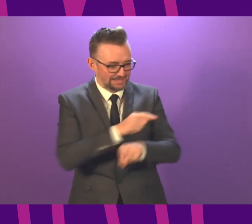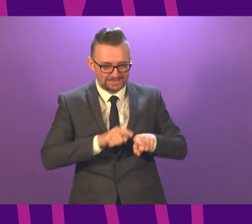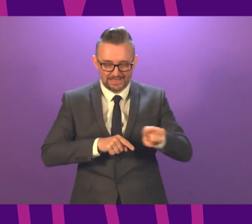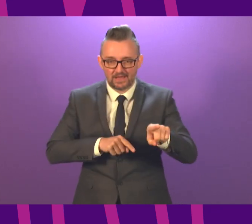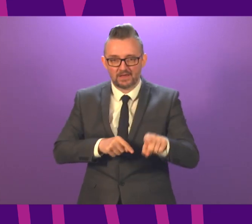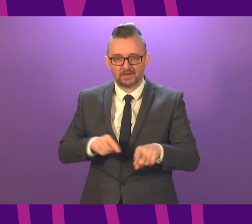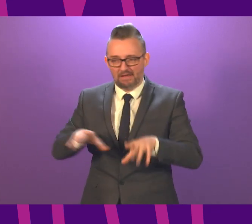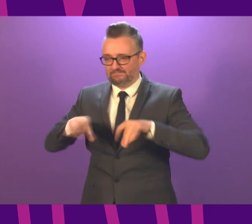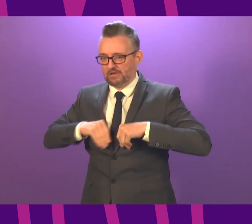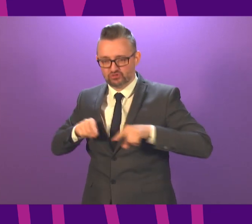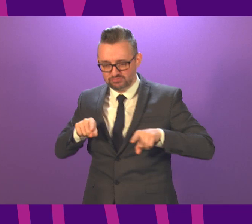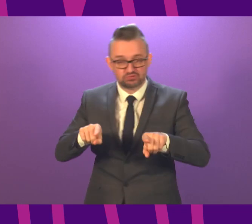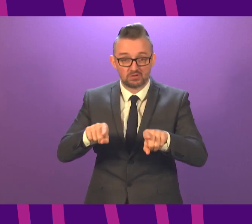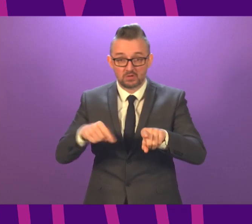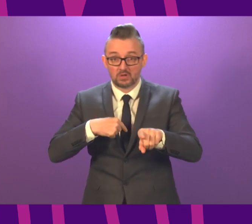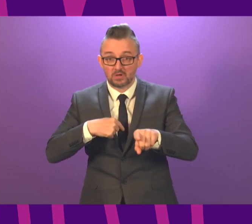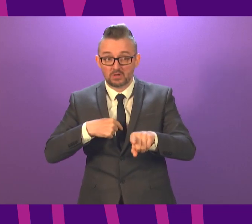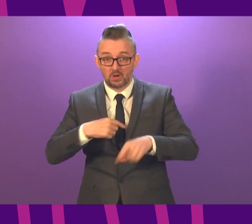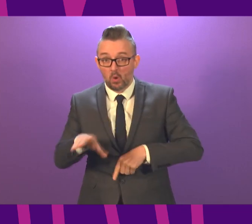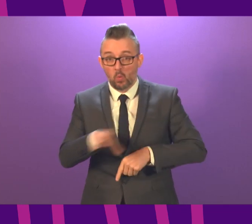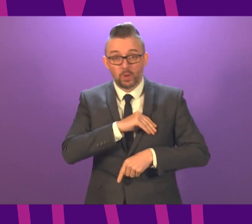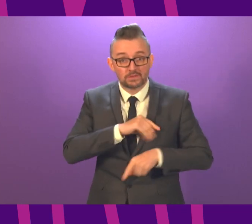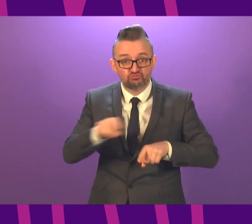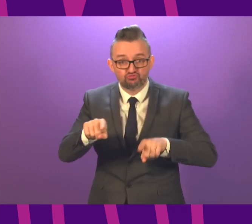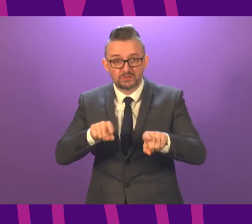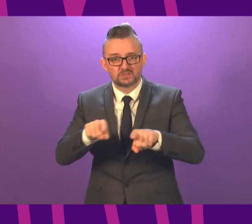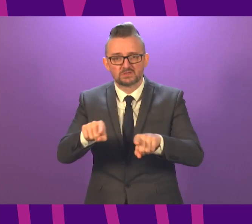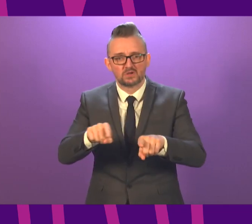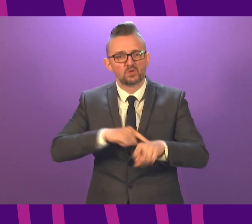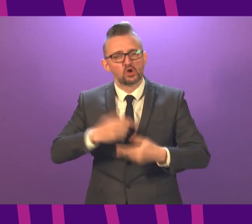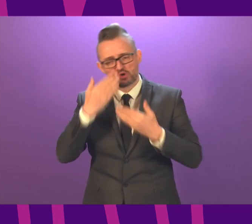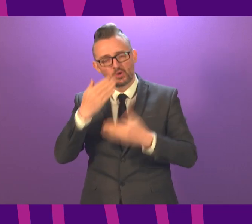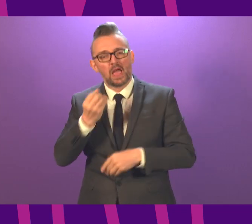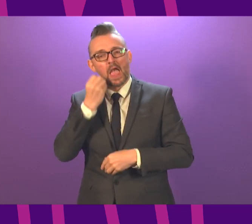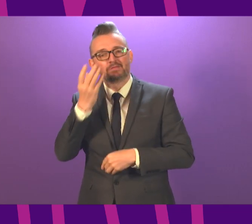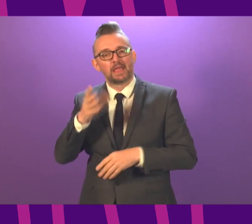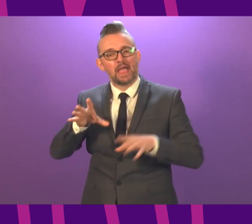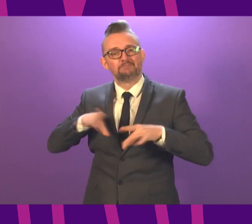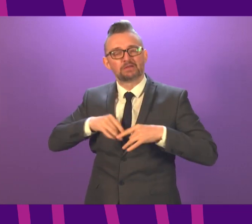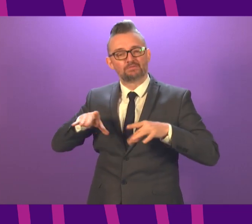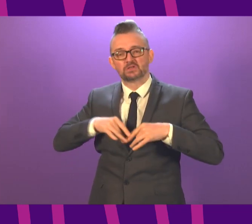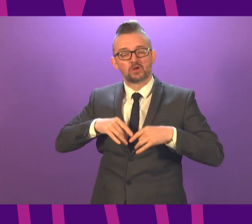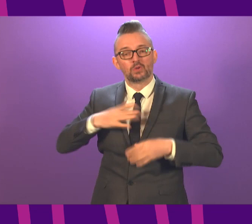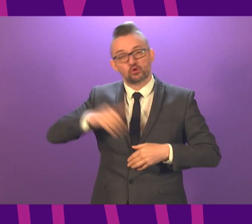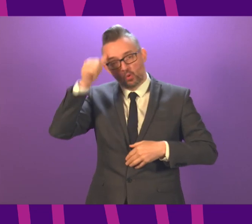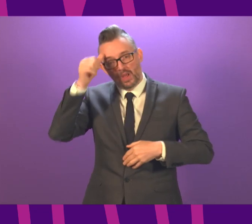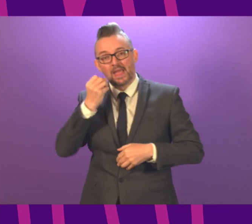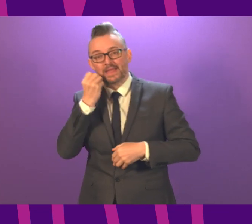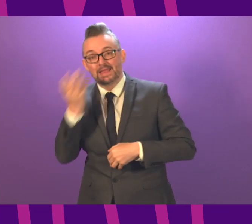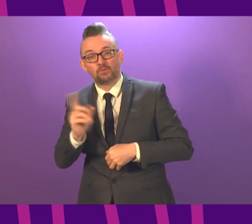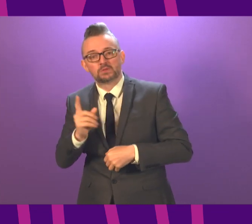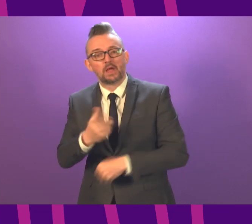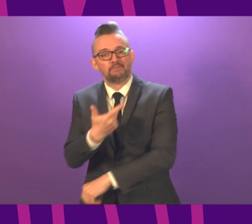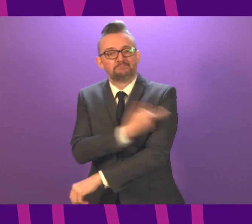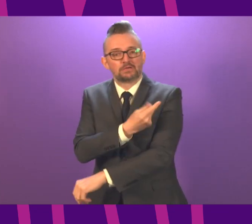It is impossible to know if we are winning that race at any given time if we only show the daily infection figures without the daily vaccination figures.